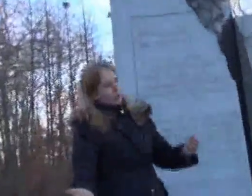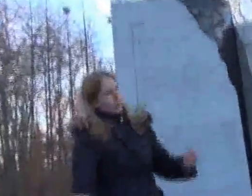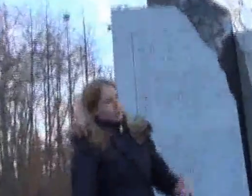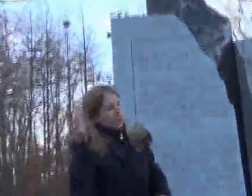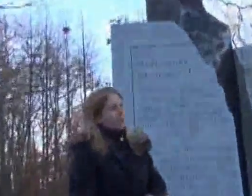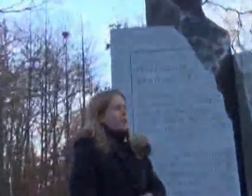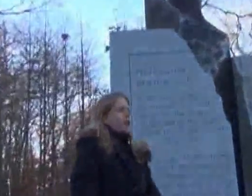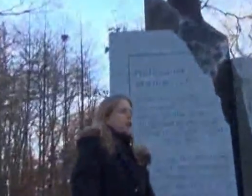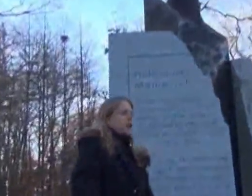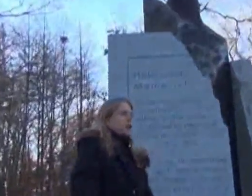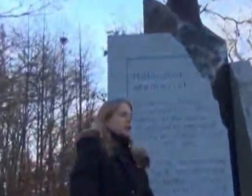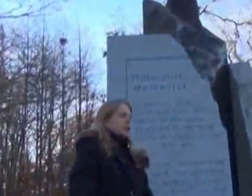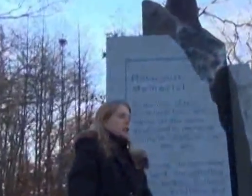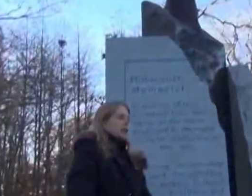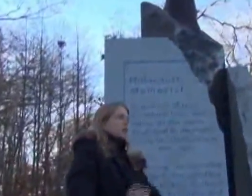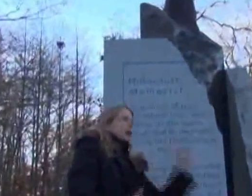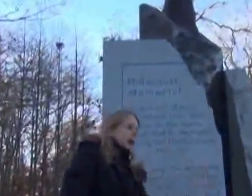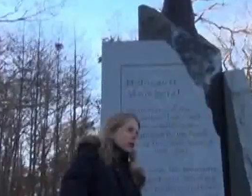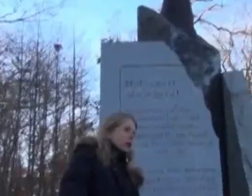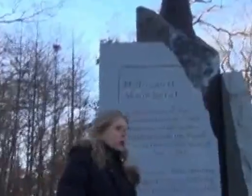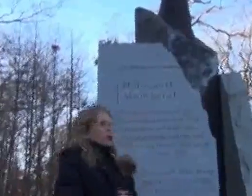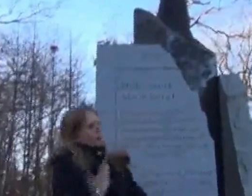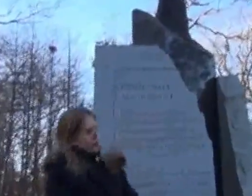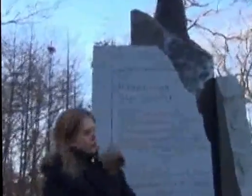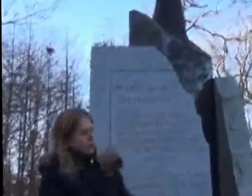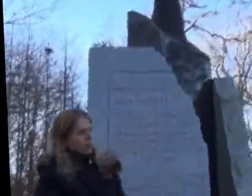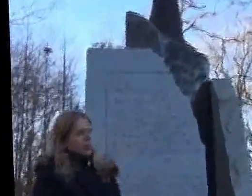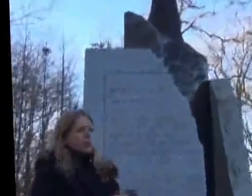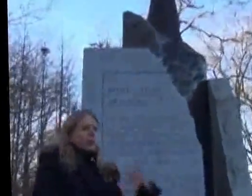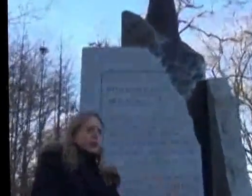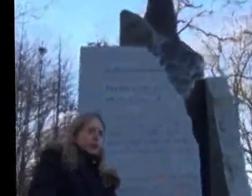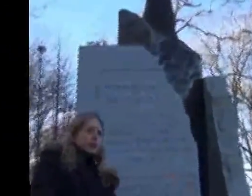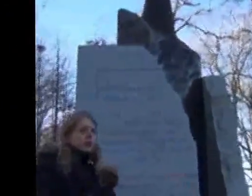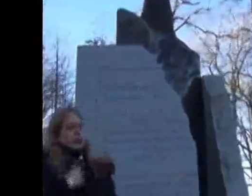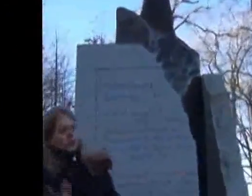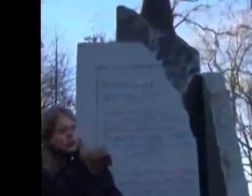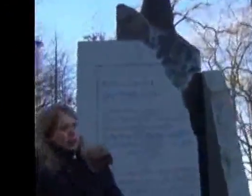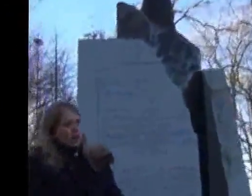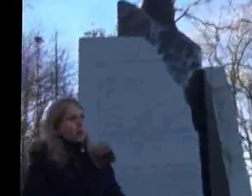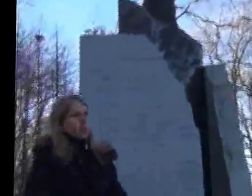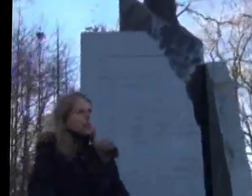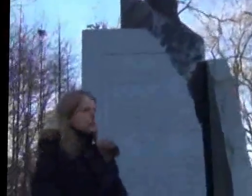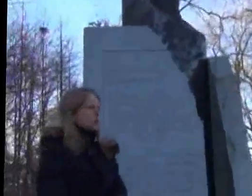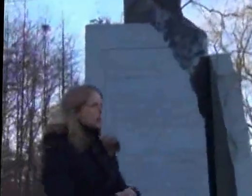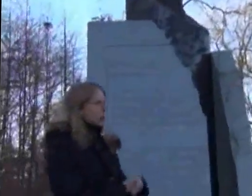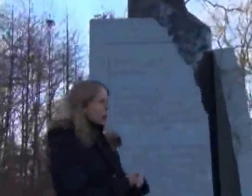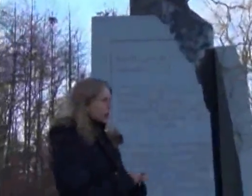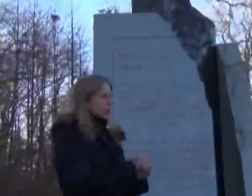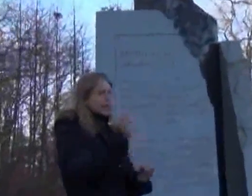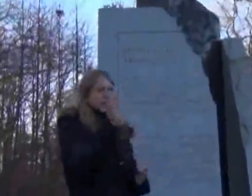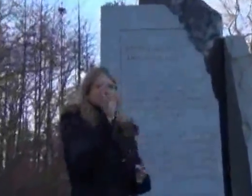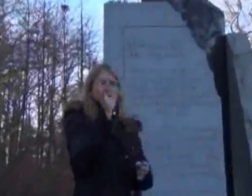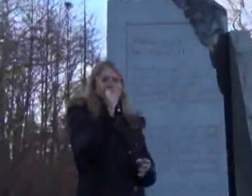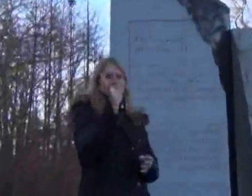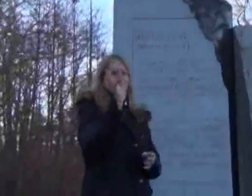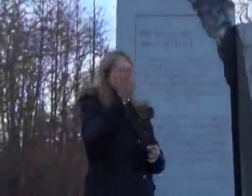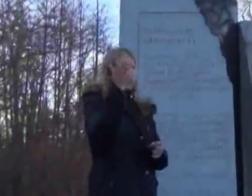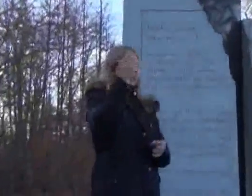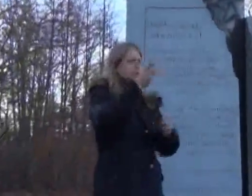hand? Is it going to be a male or a female? Is it going to be this or is it going to be that? And so they wanted the hand to be in some kind of